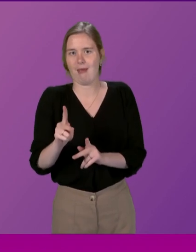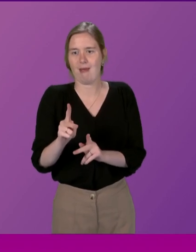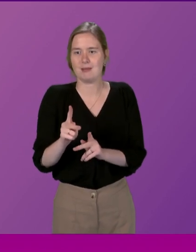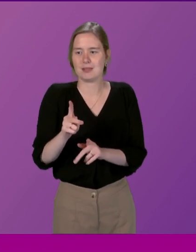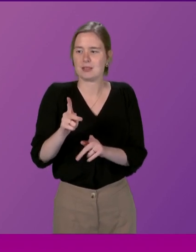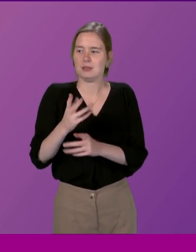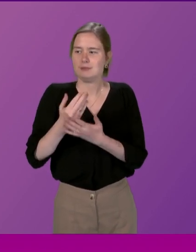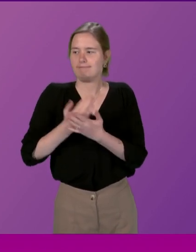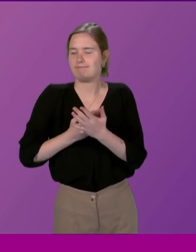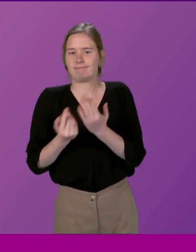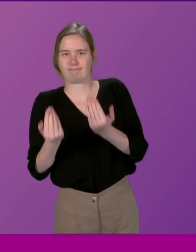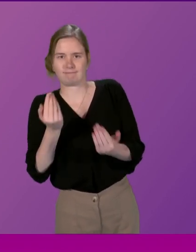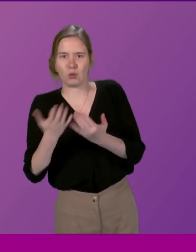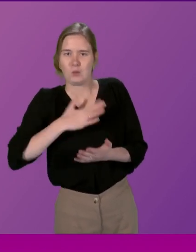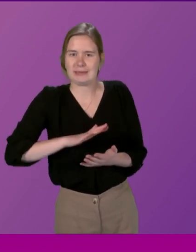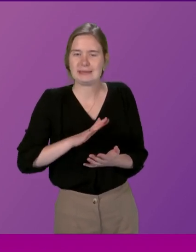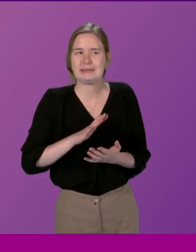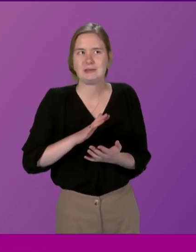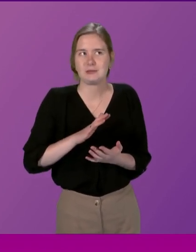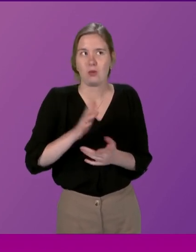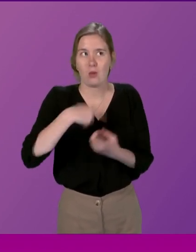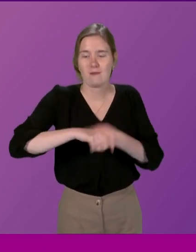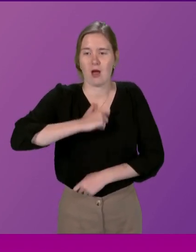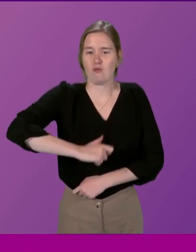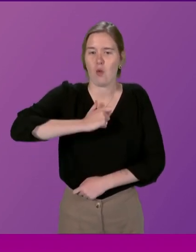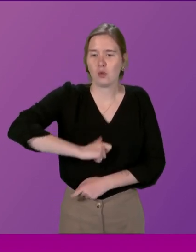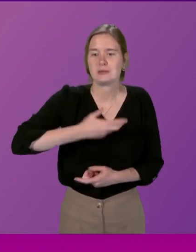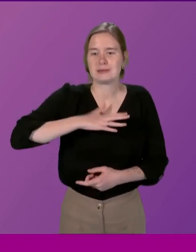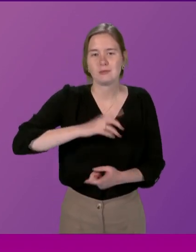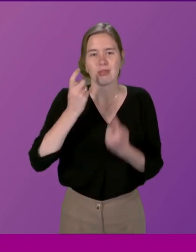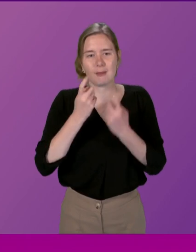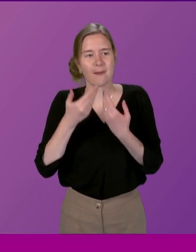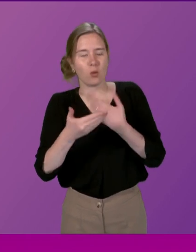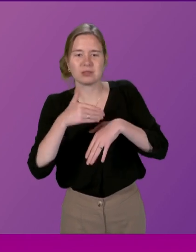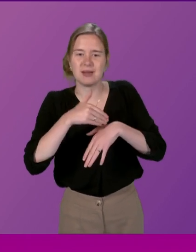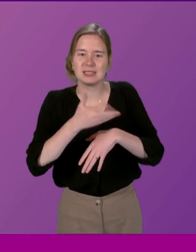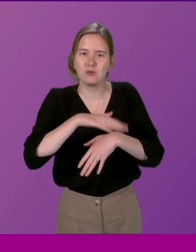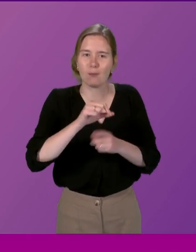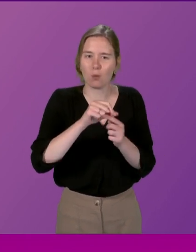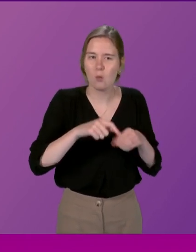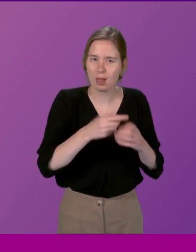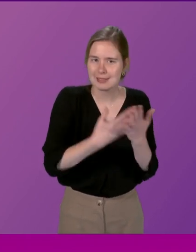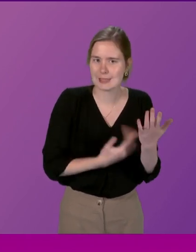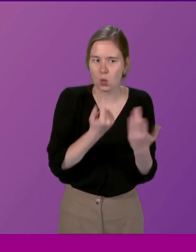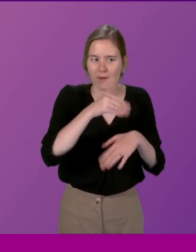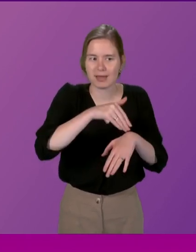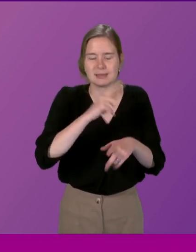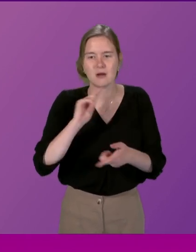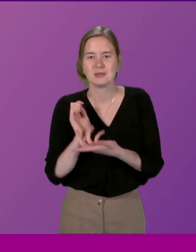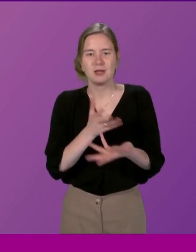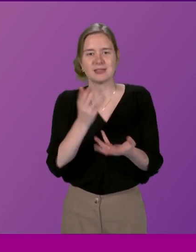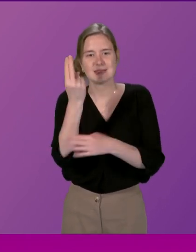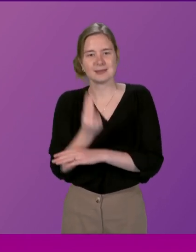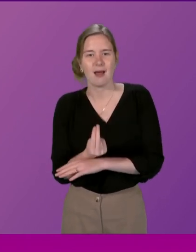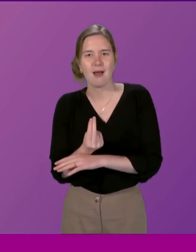versus another. It's about how we, in all of our roles, are considering who is most affected by the policies and the services that we are designing,